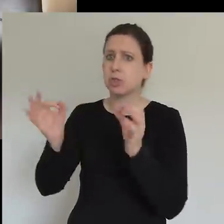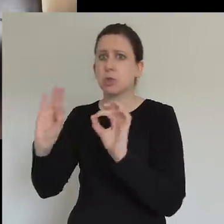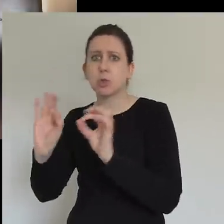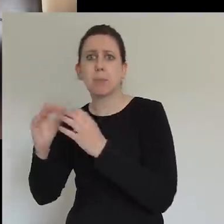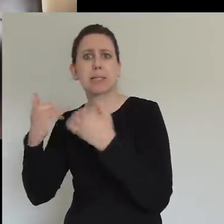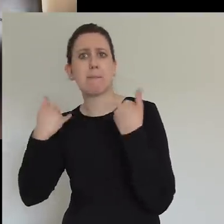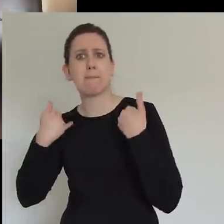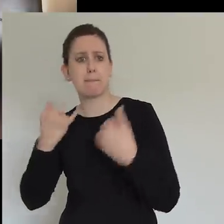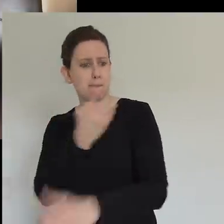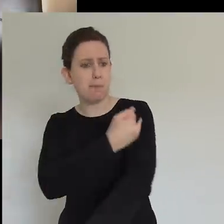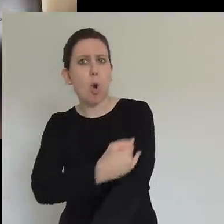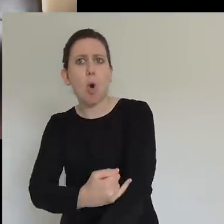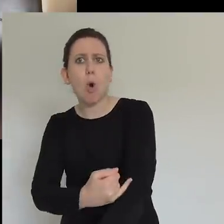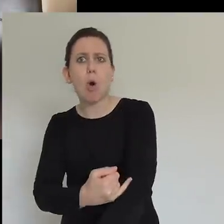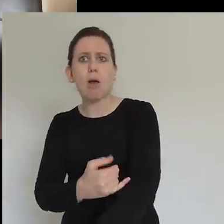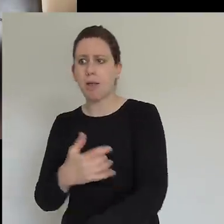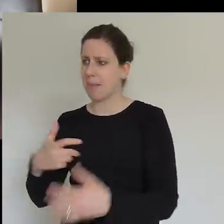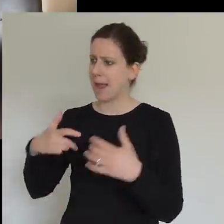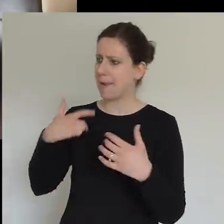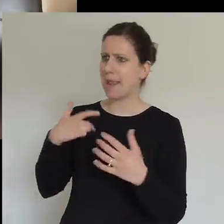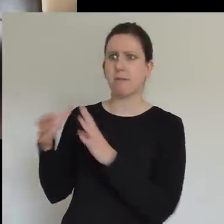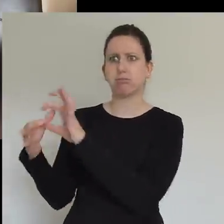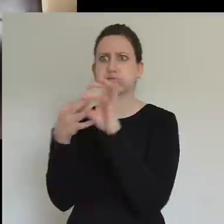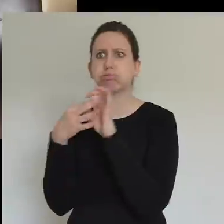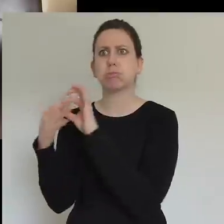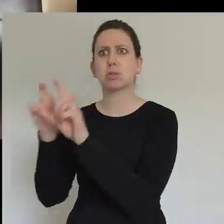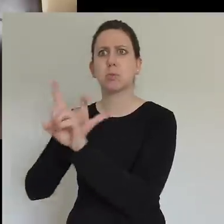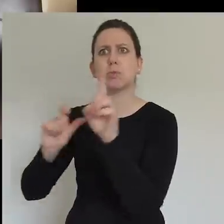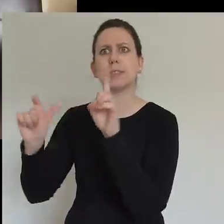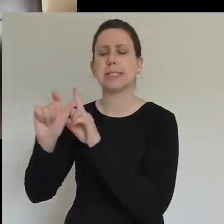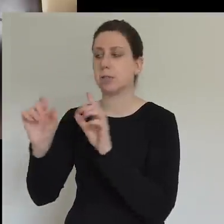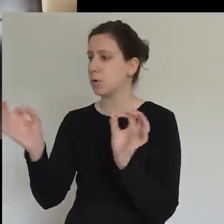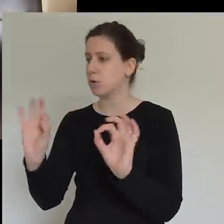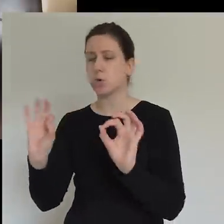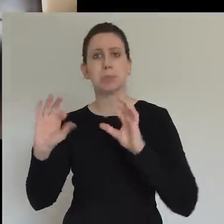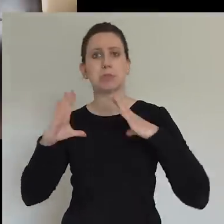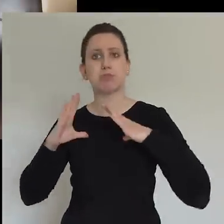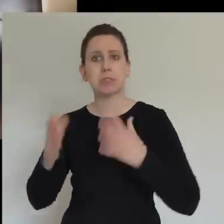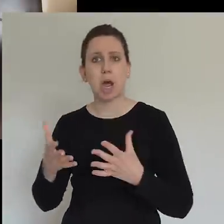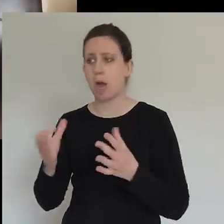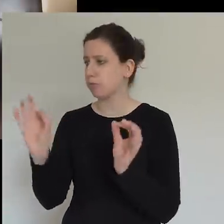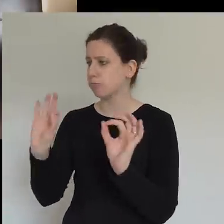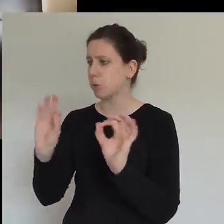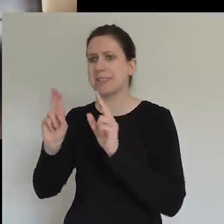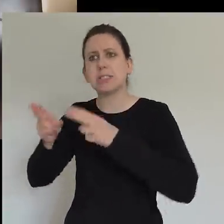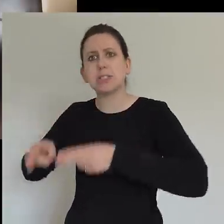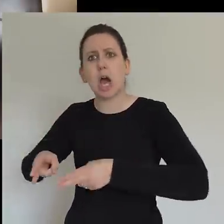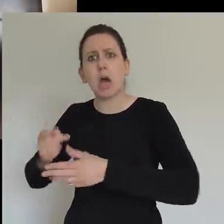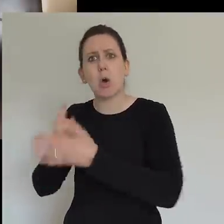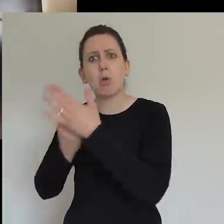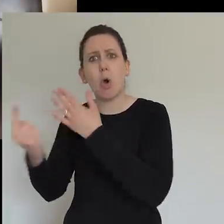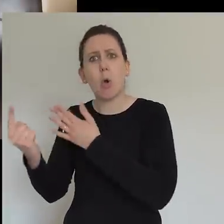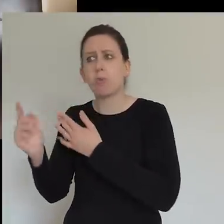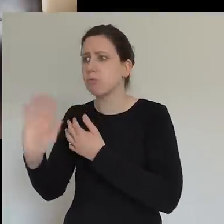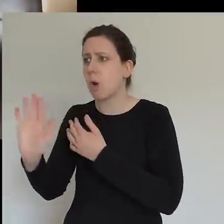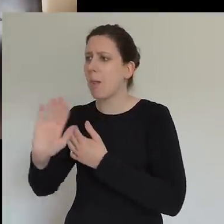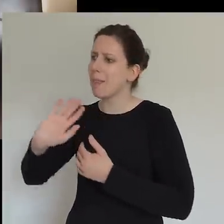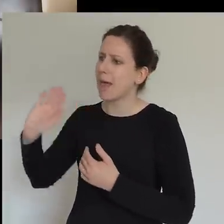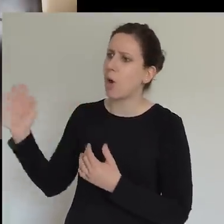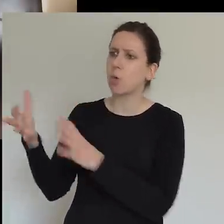one retires. No one dies alone. There's a real sense of commonality and common purpose. And at first it just feels amazing. But then you